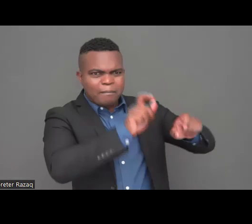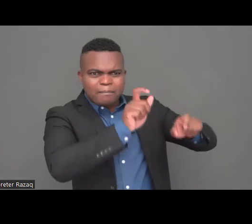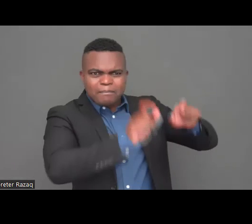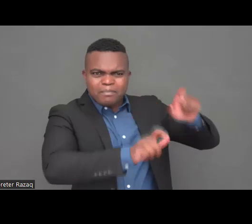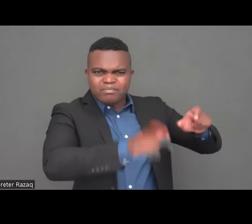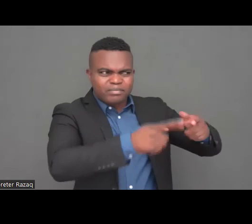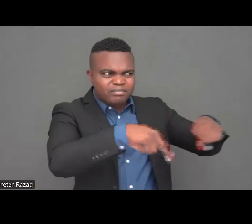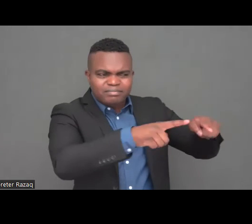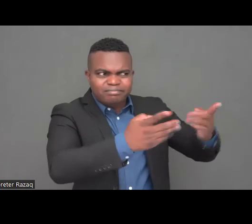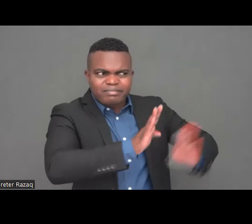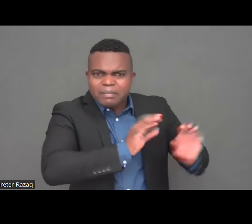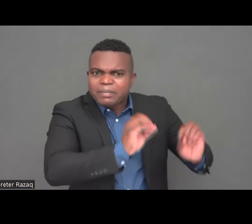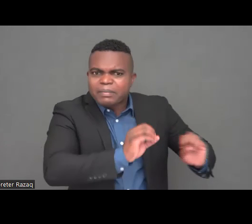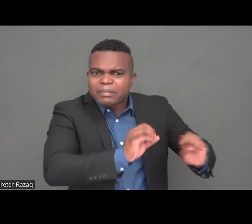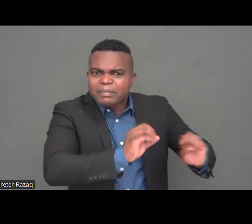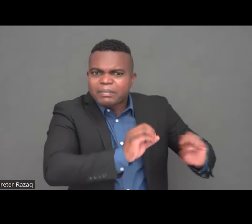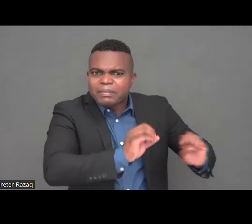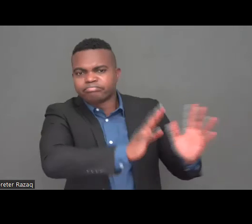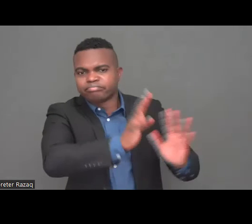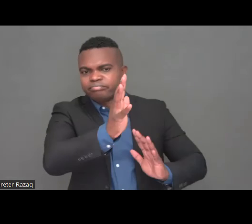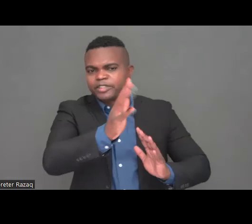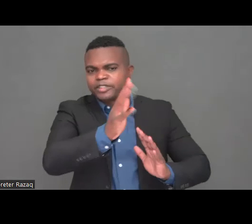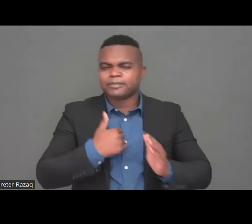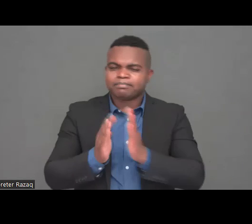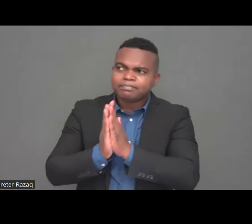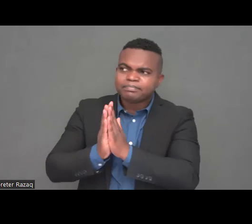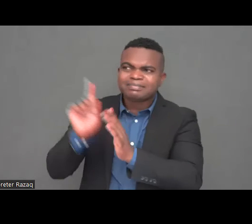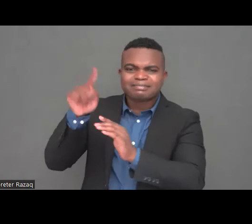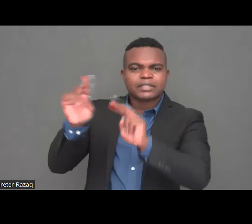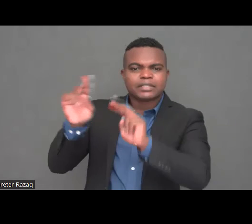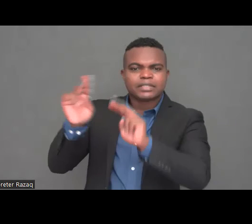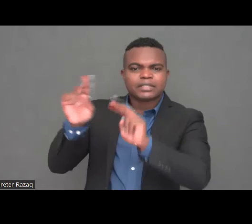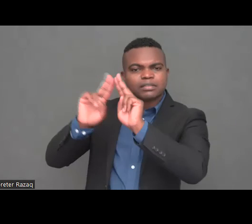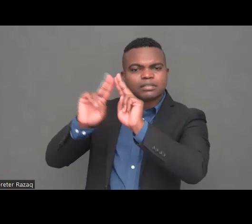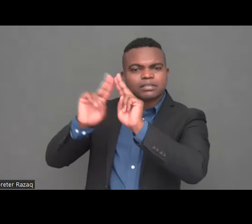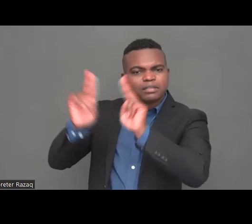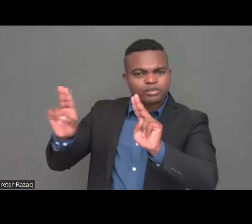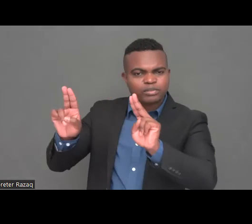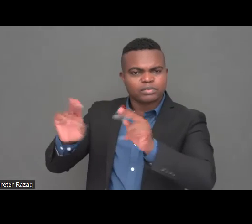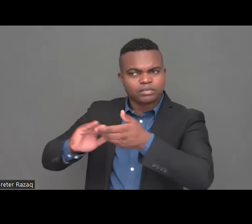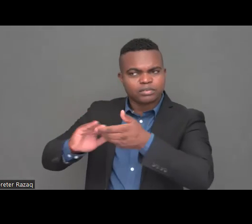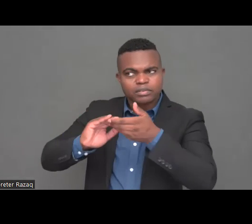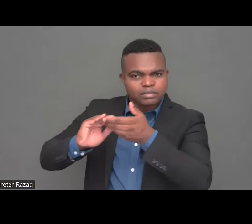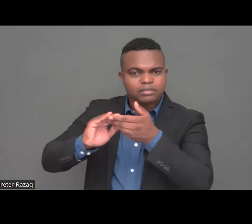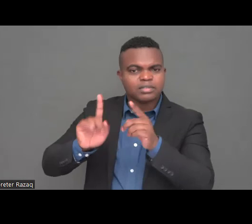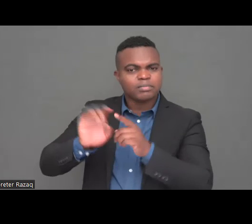number two indeed in Ukraine today there are NGOs